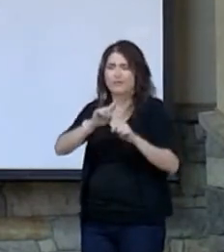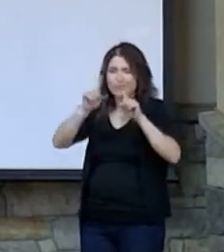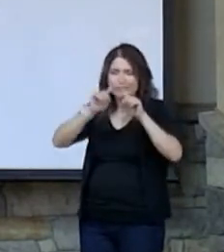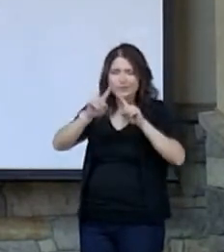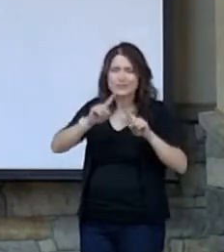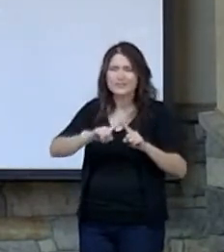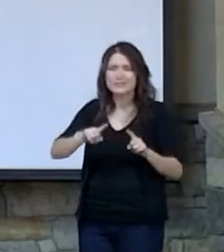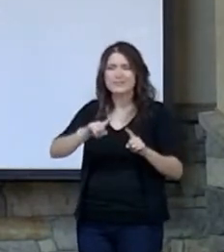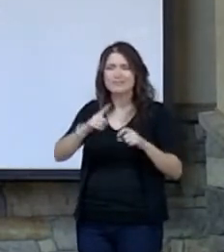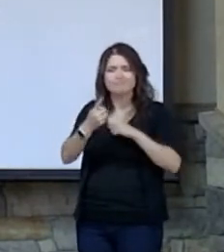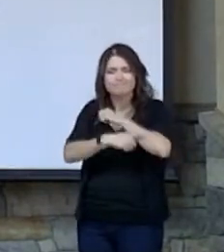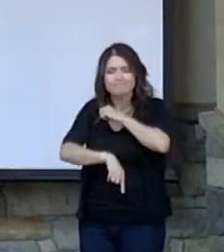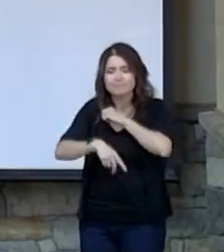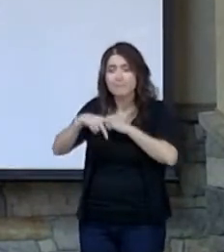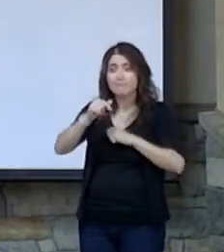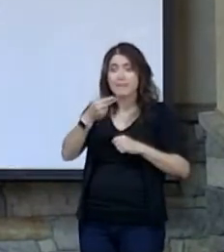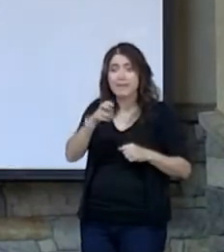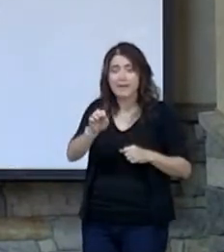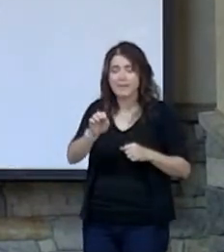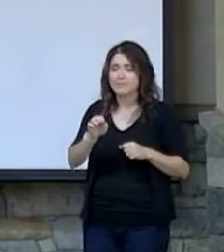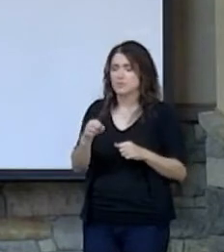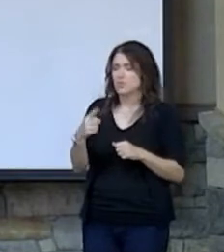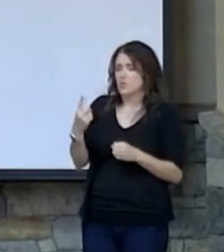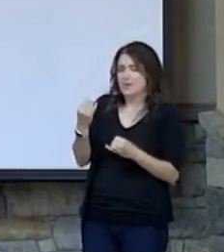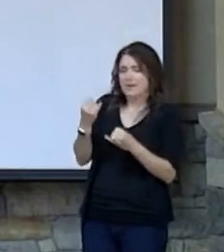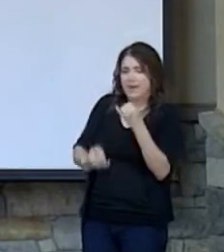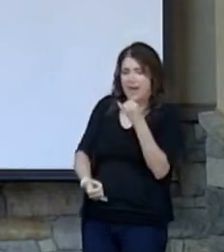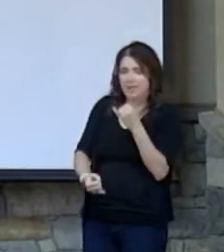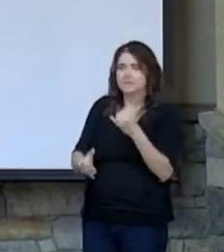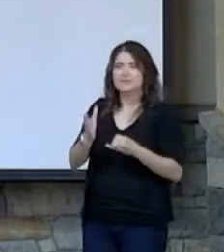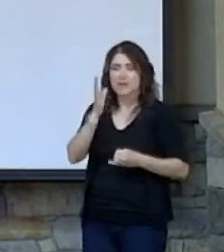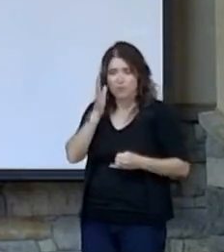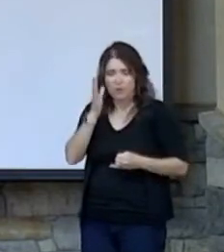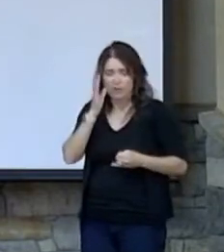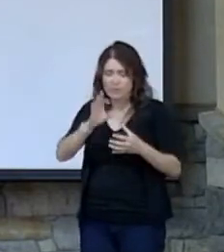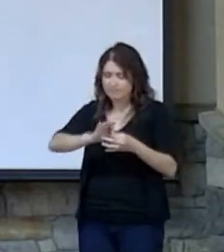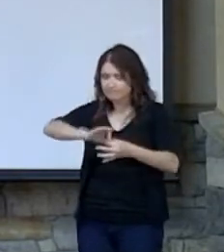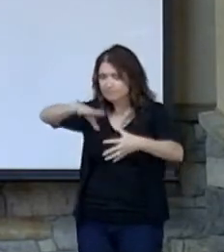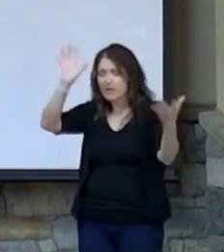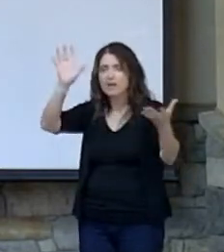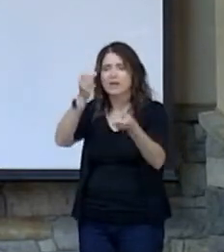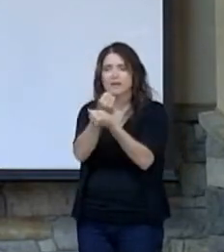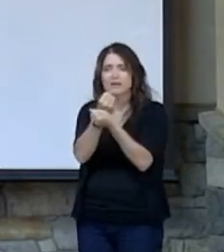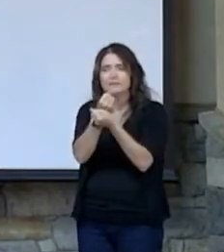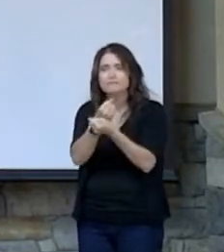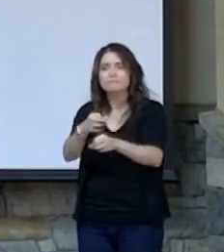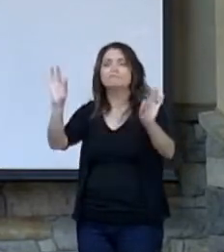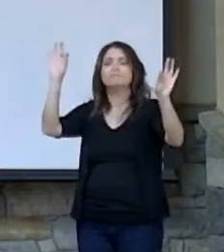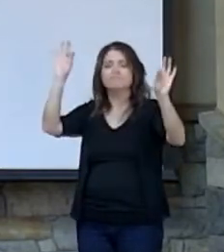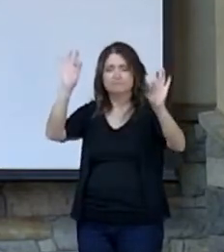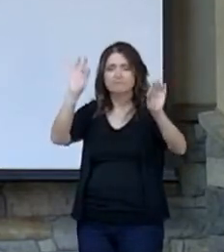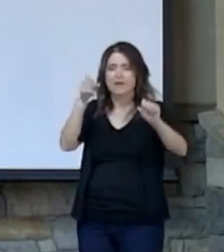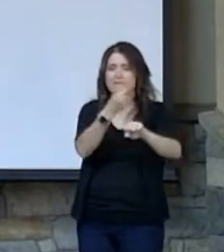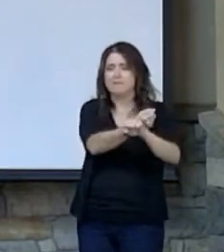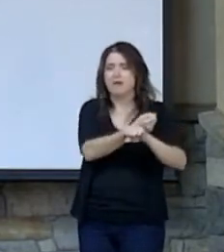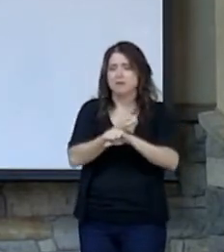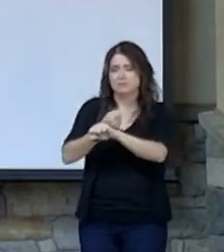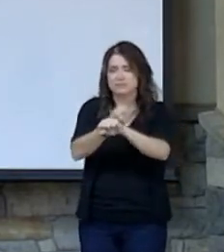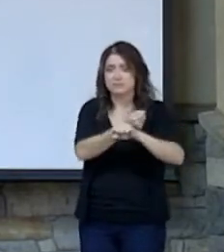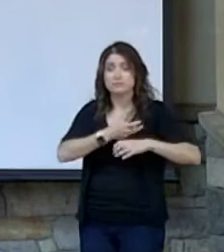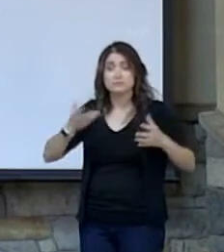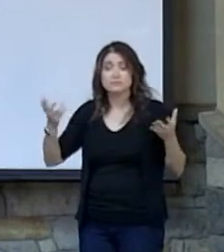one last plague that will ultimately set the Israelites free from bondage. And it's the death of the first born.